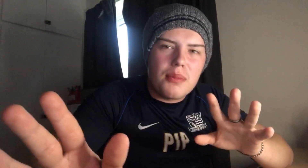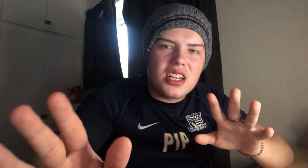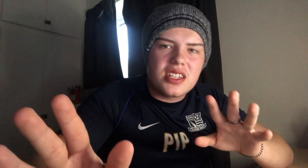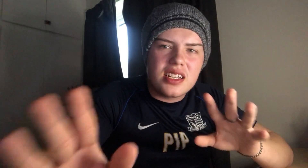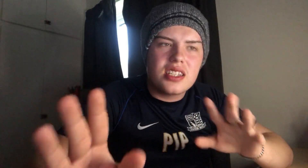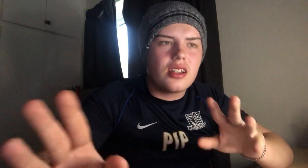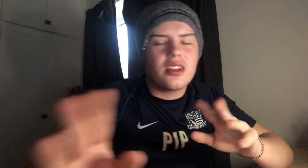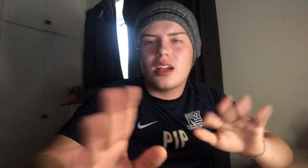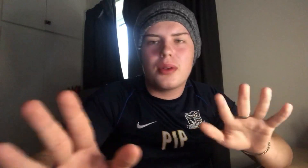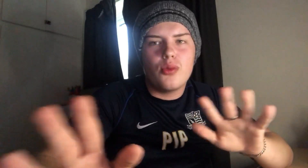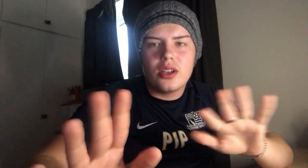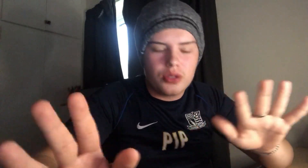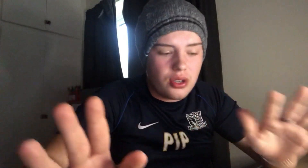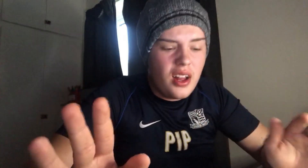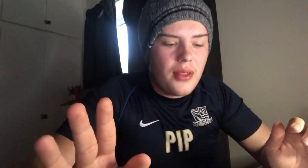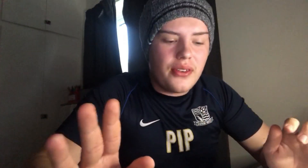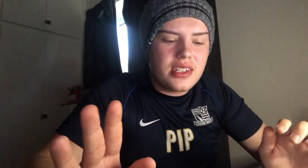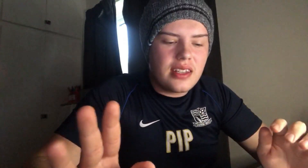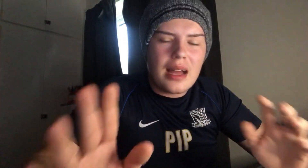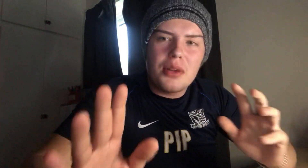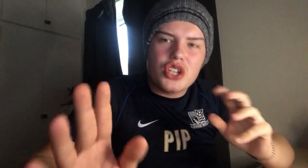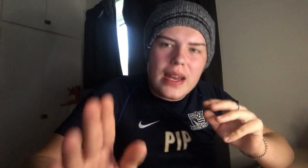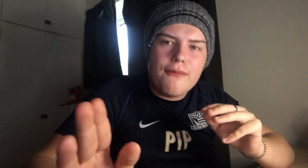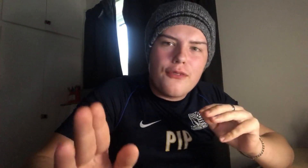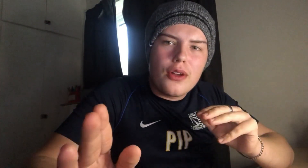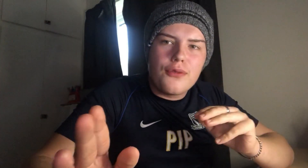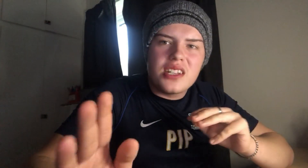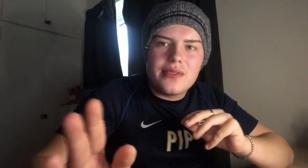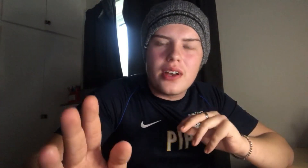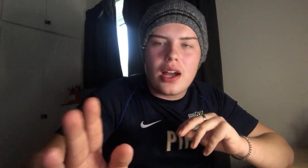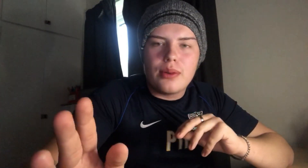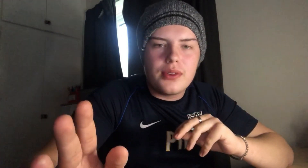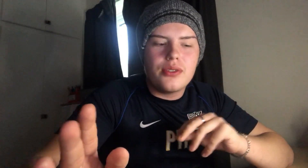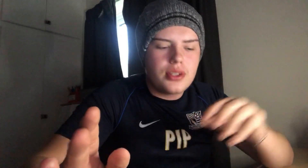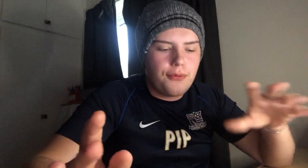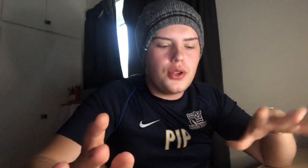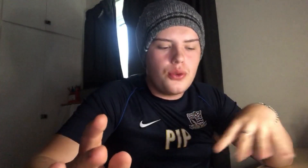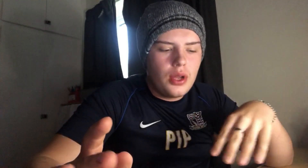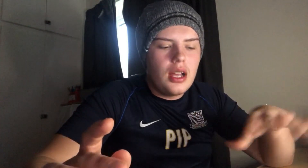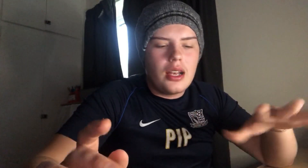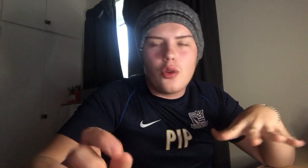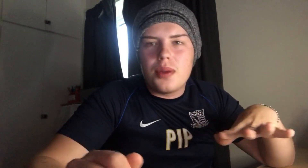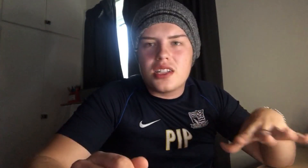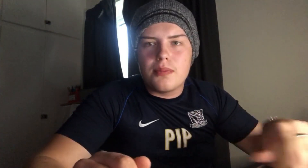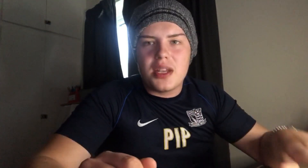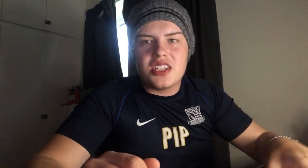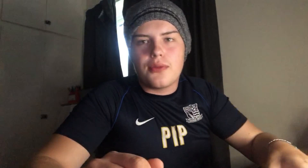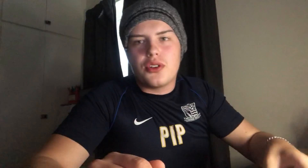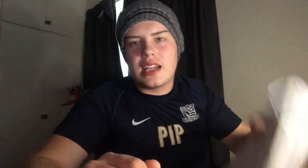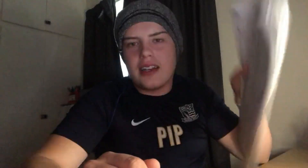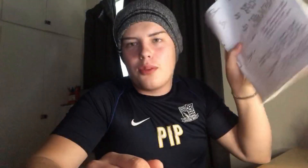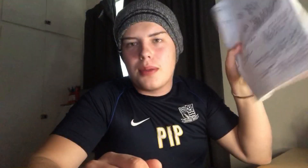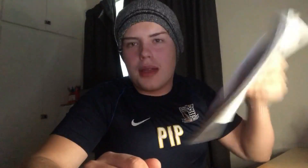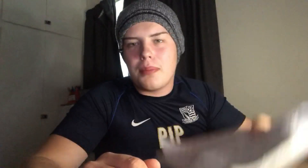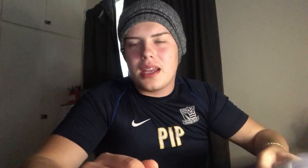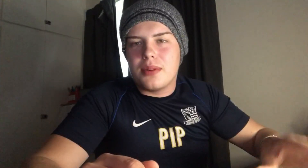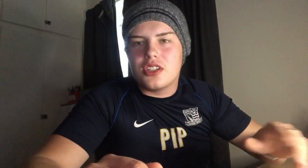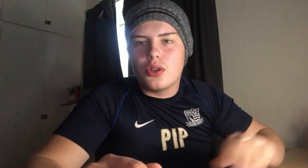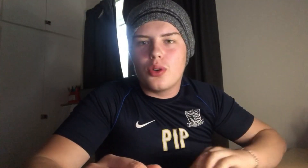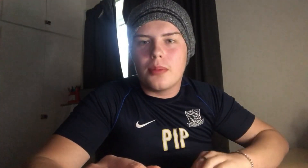have missed this like coming week or two. There isn't that much info for this video, however, there is a few little bits and pieces I've got down there on my bit of paper to talk